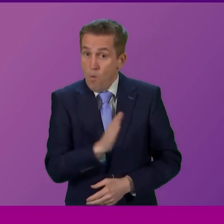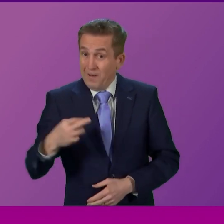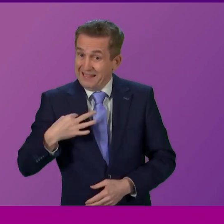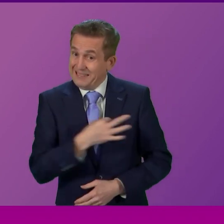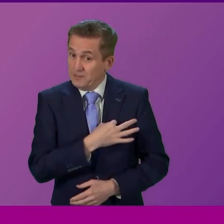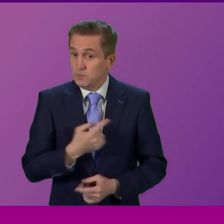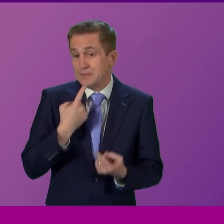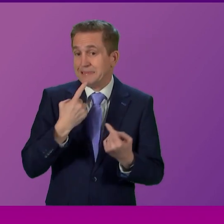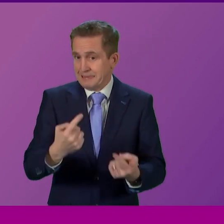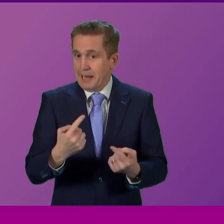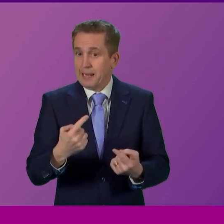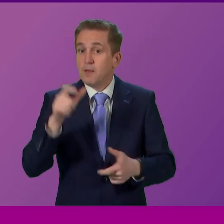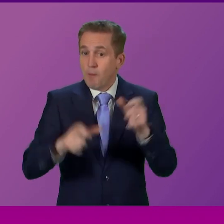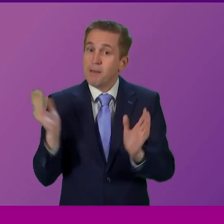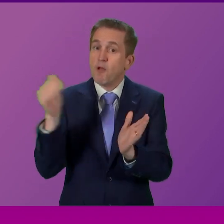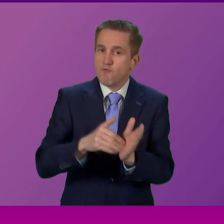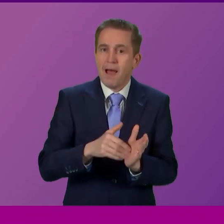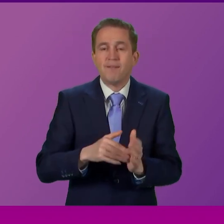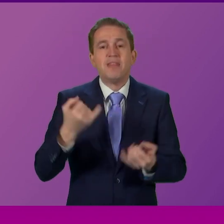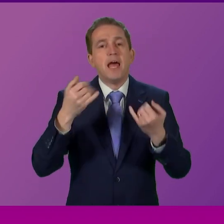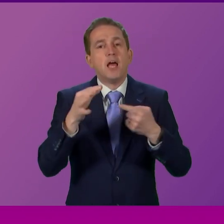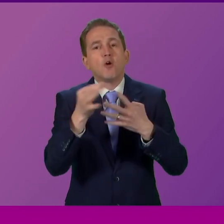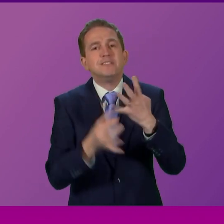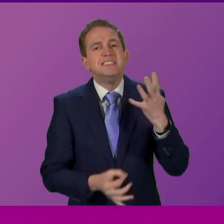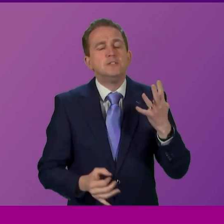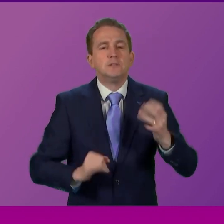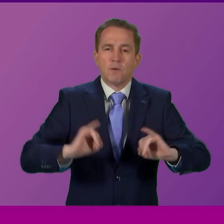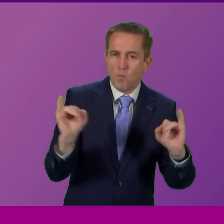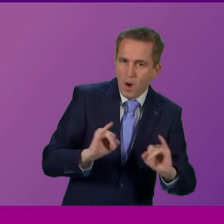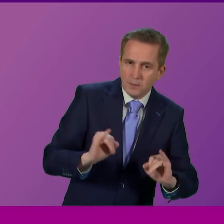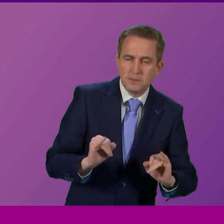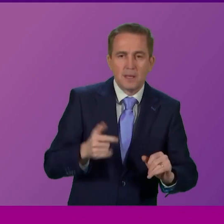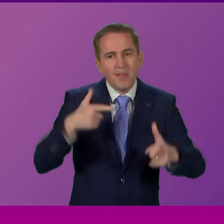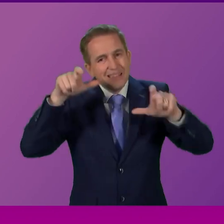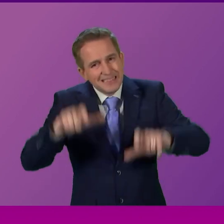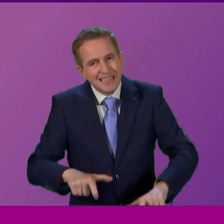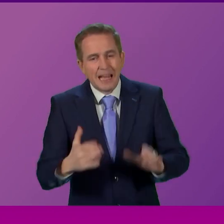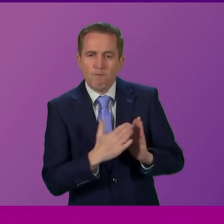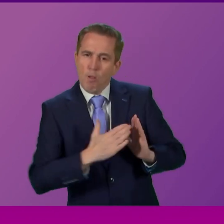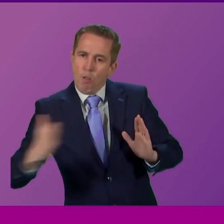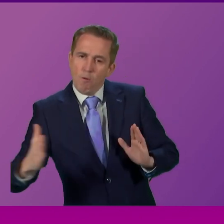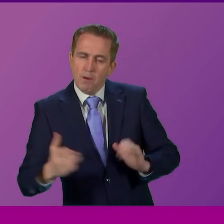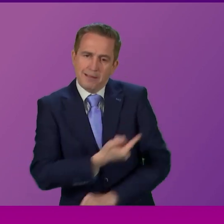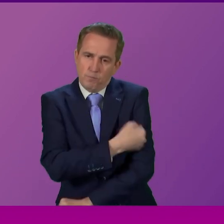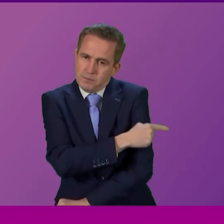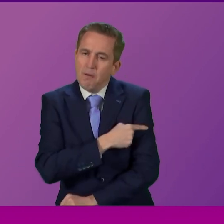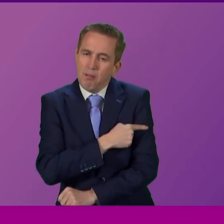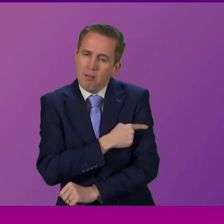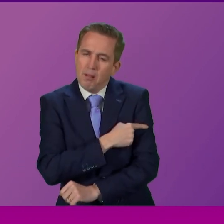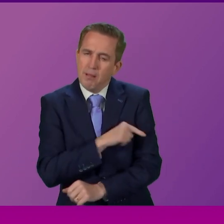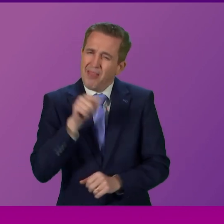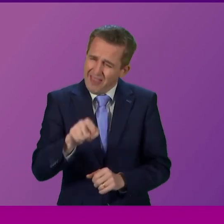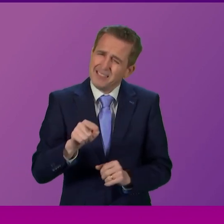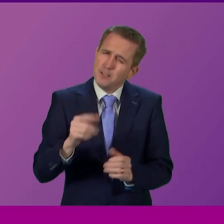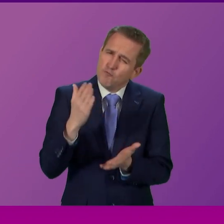is that people are presenting with high acuity, they're presenting sicker and therefore the length of stay is longer and that is currently the challenge that we're